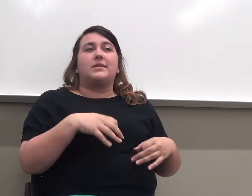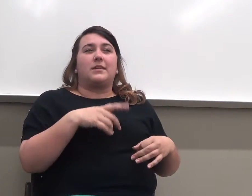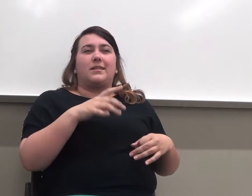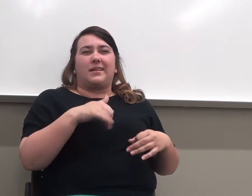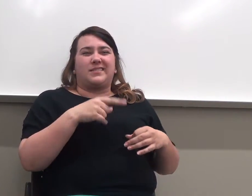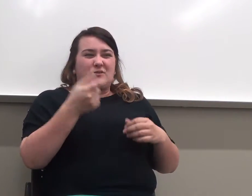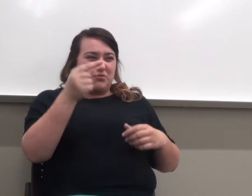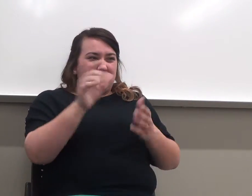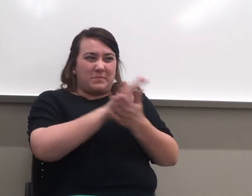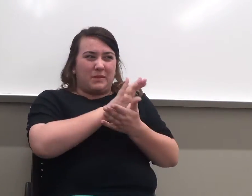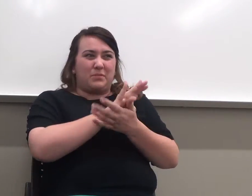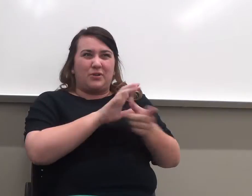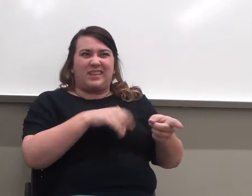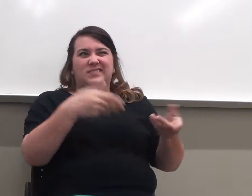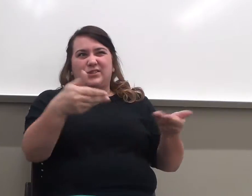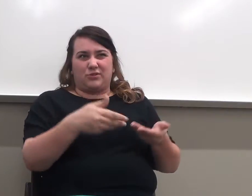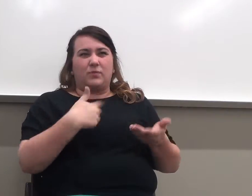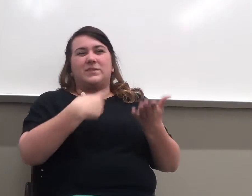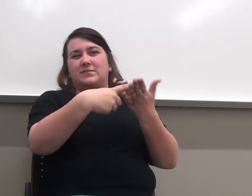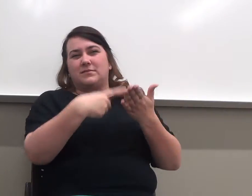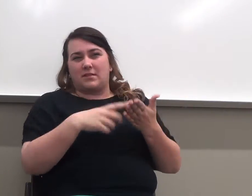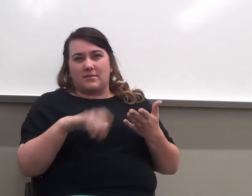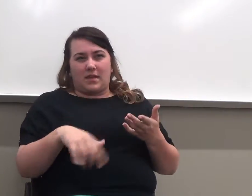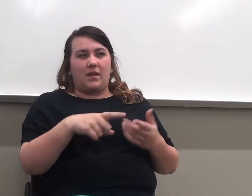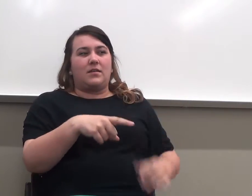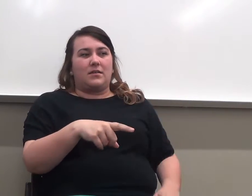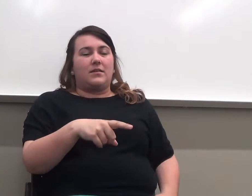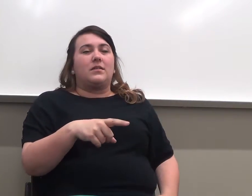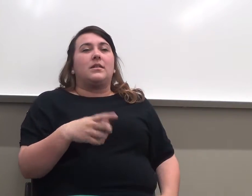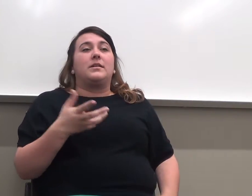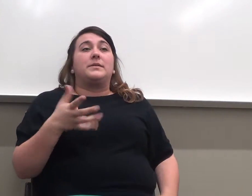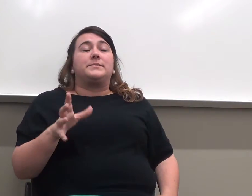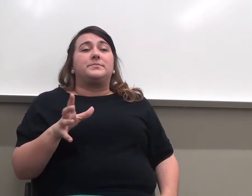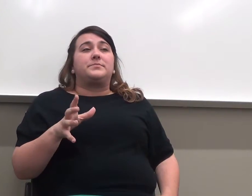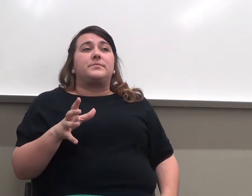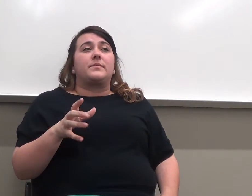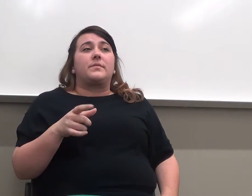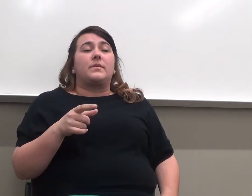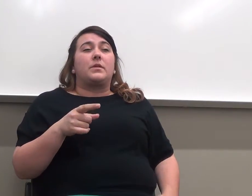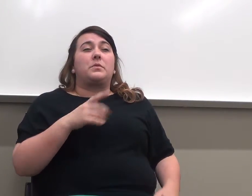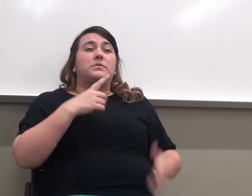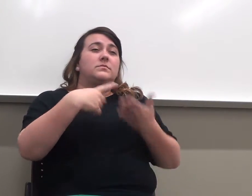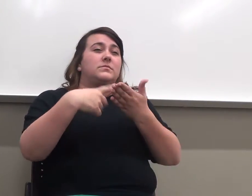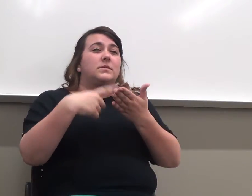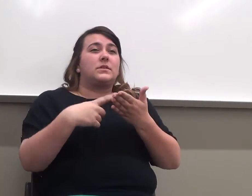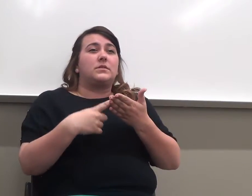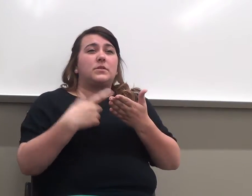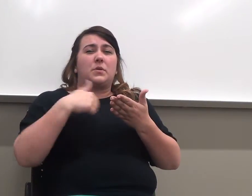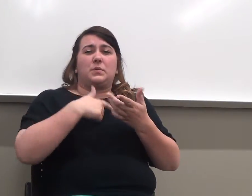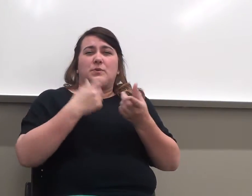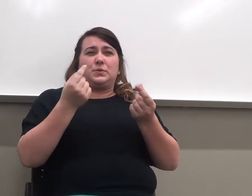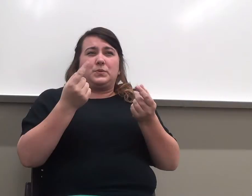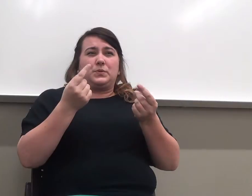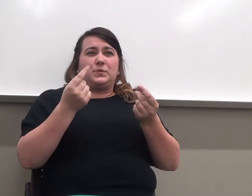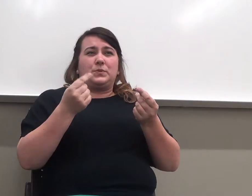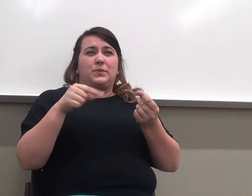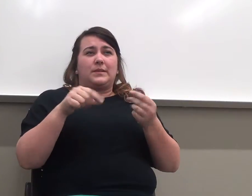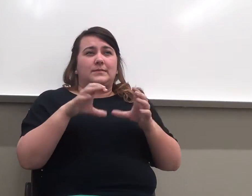green sheet is. We're going to go over this and talk about what we're going to do in the